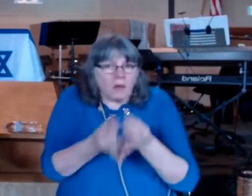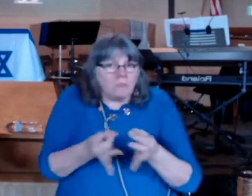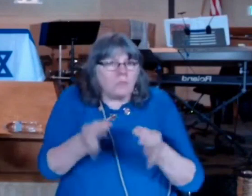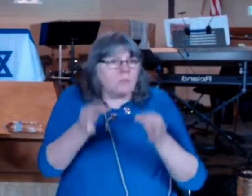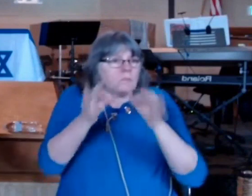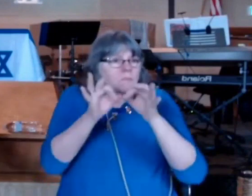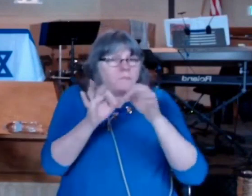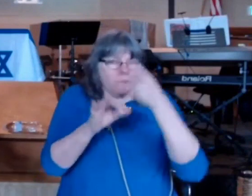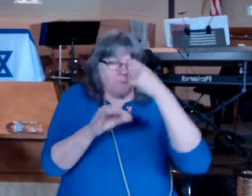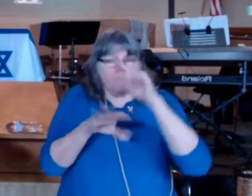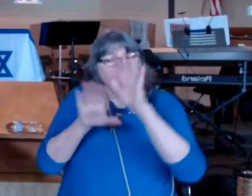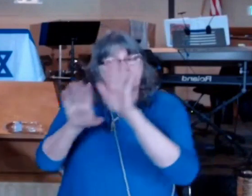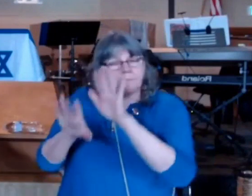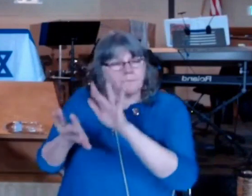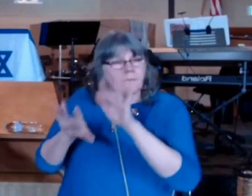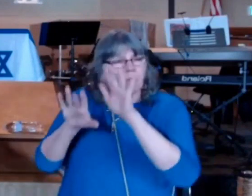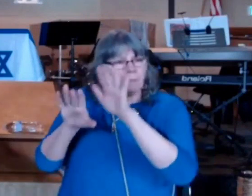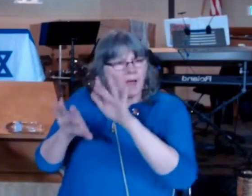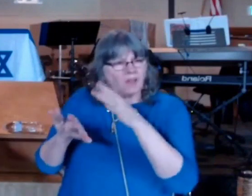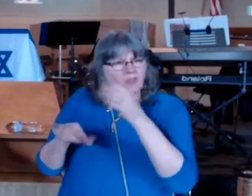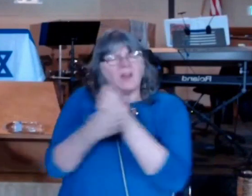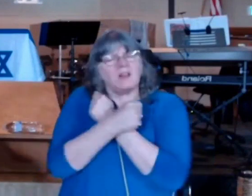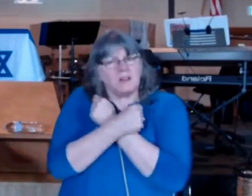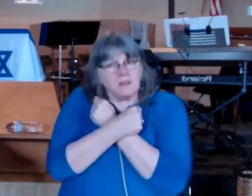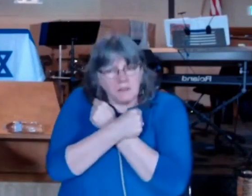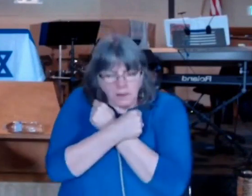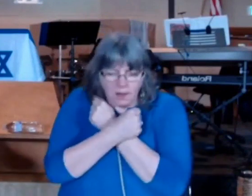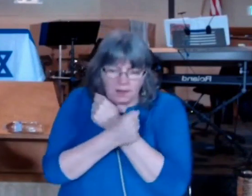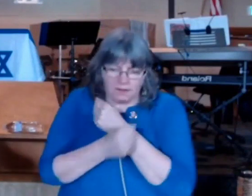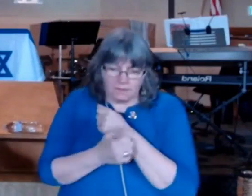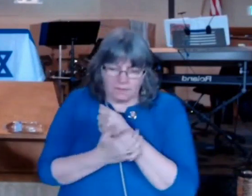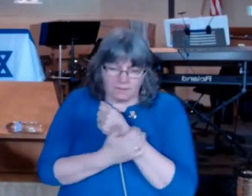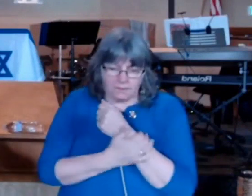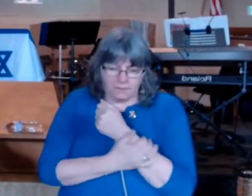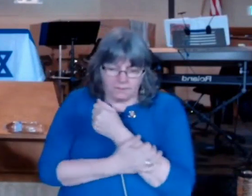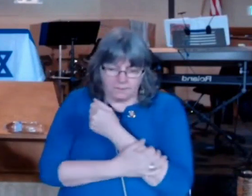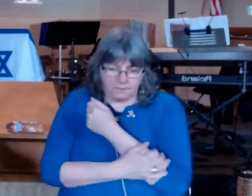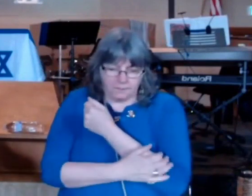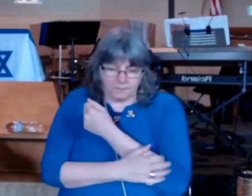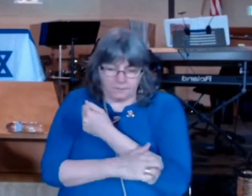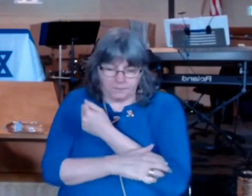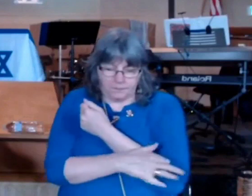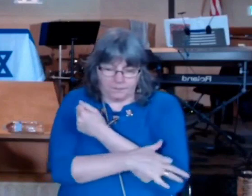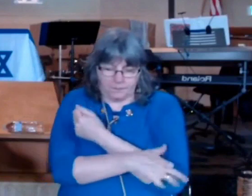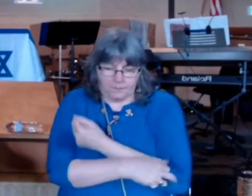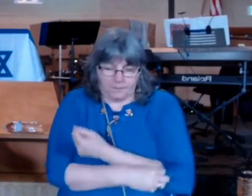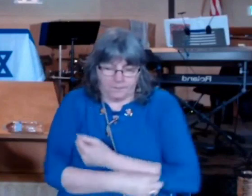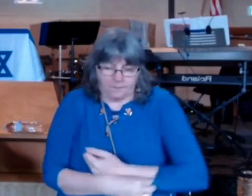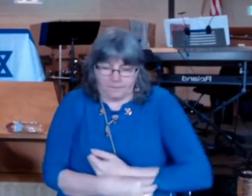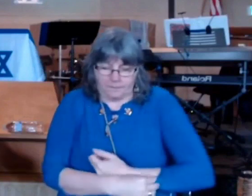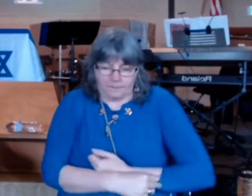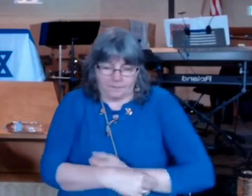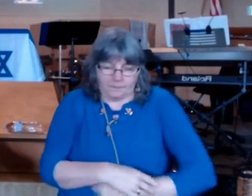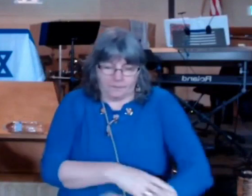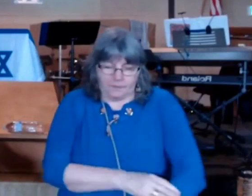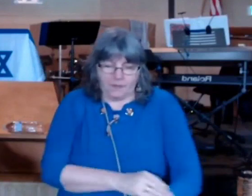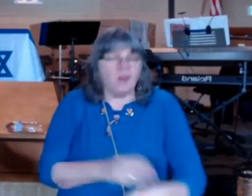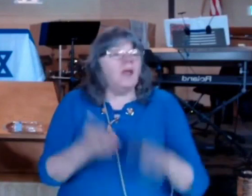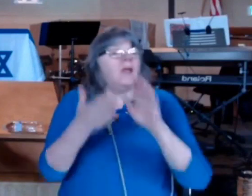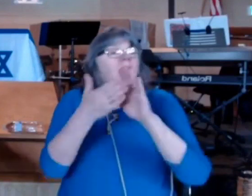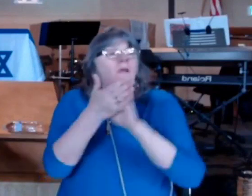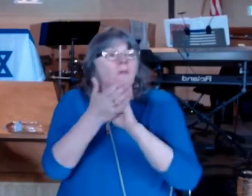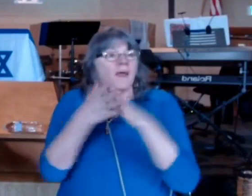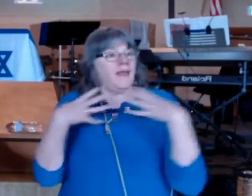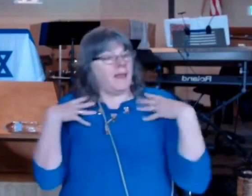stop them he overcomes all these defilements and restrictions he cures